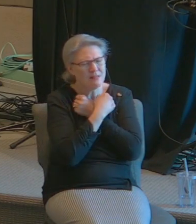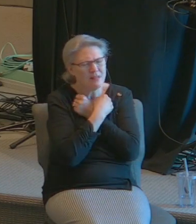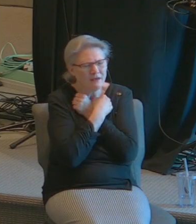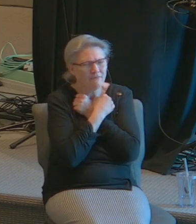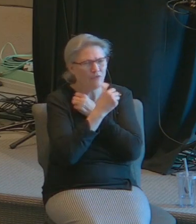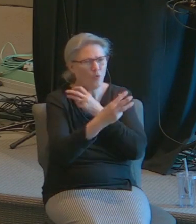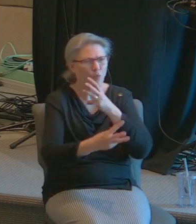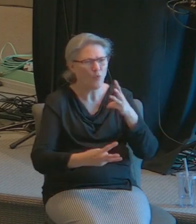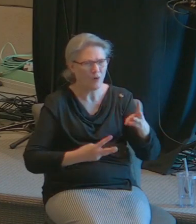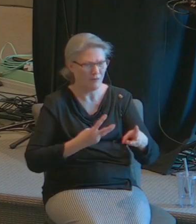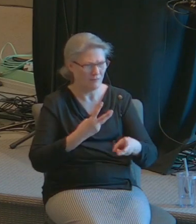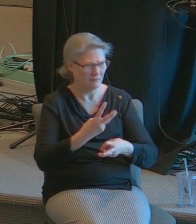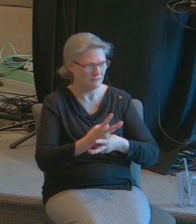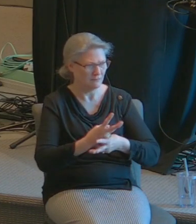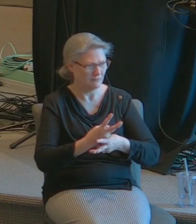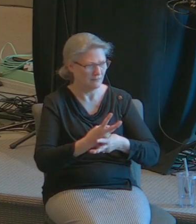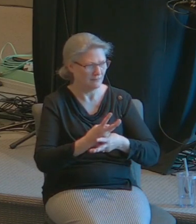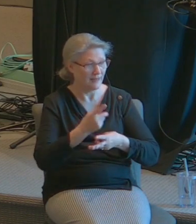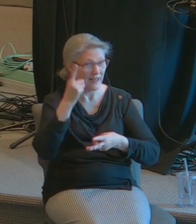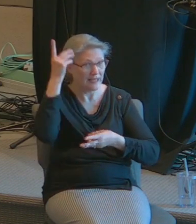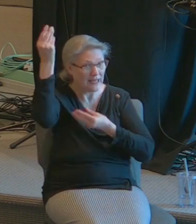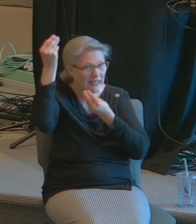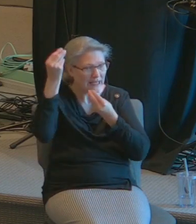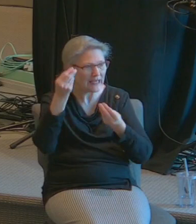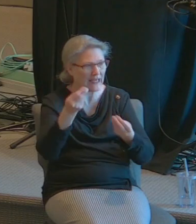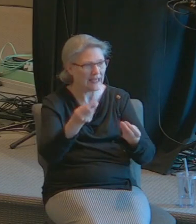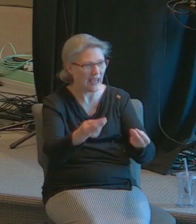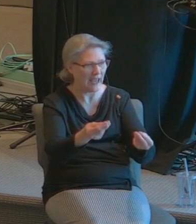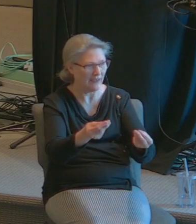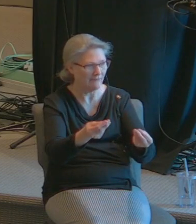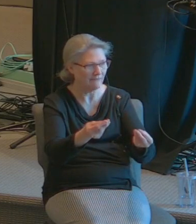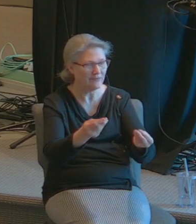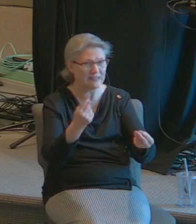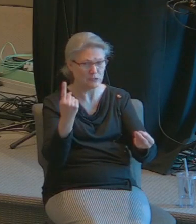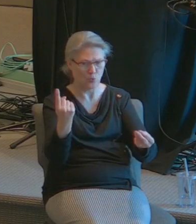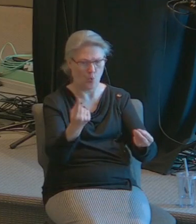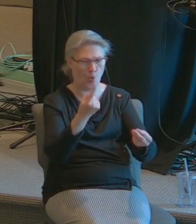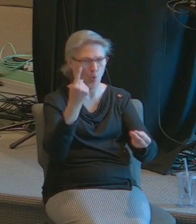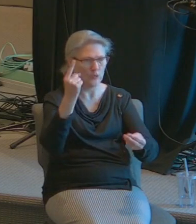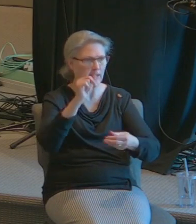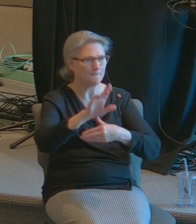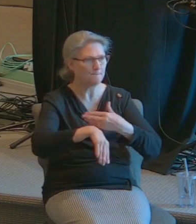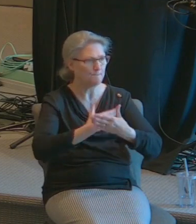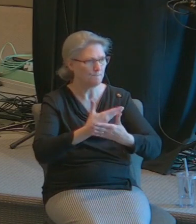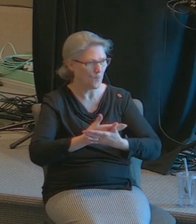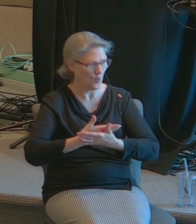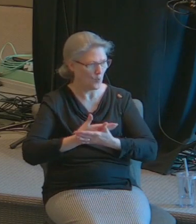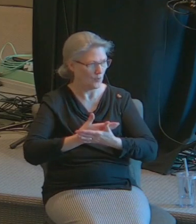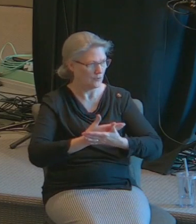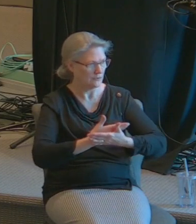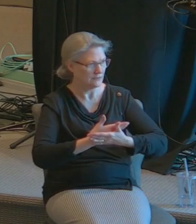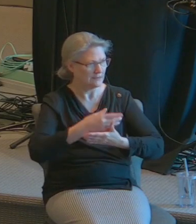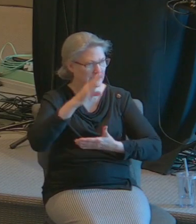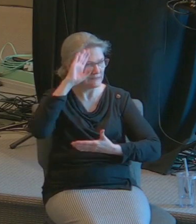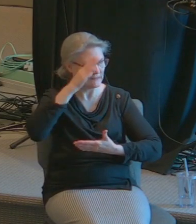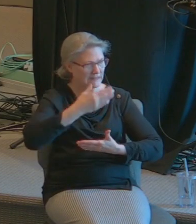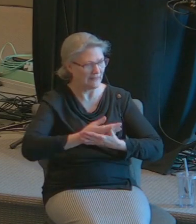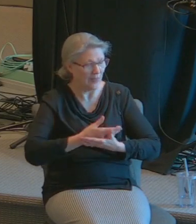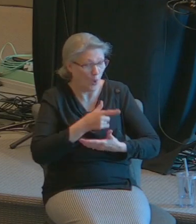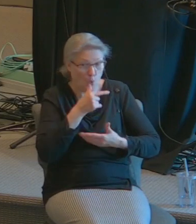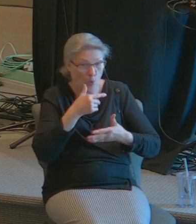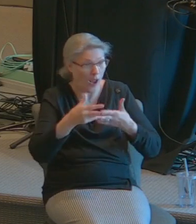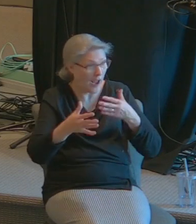the world that He gave His only begotten Son that